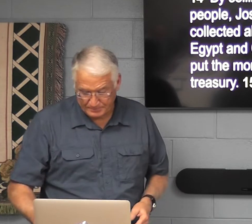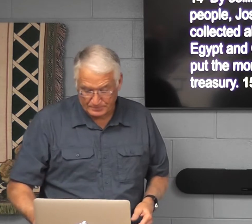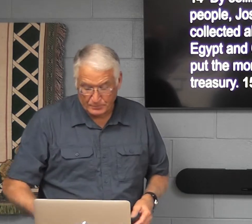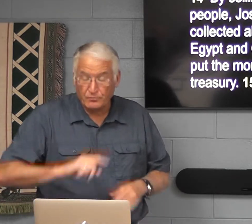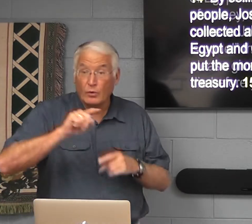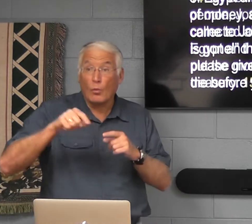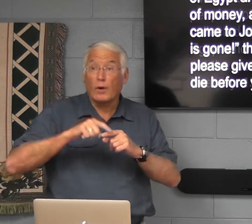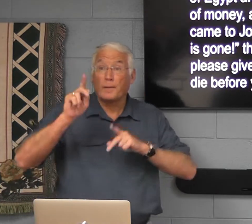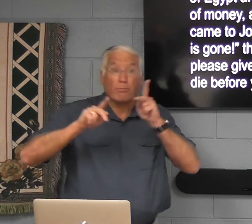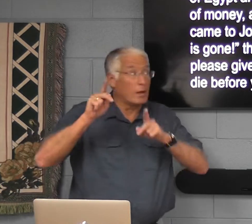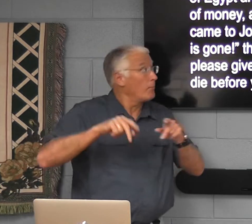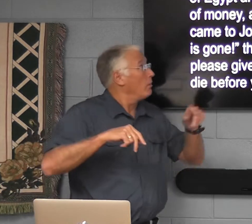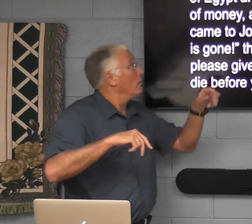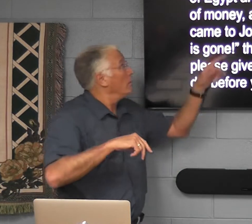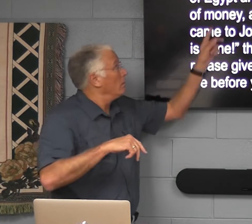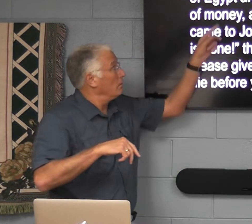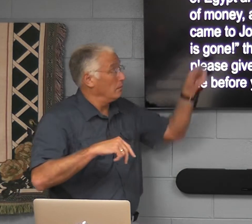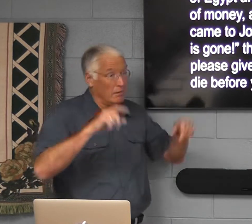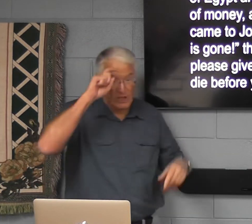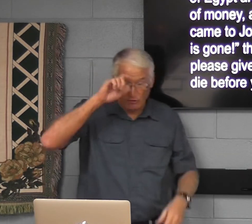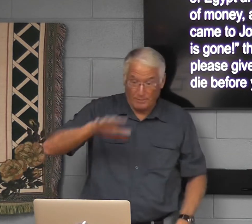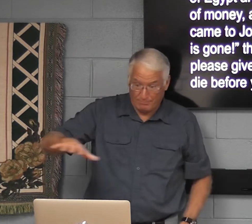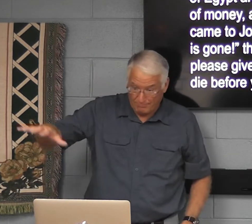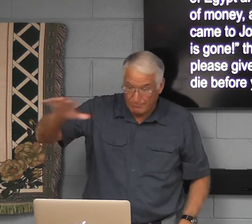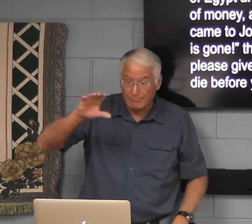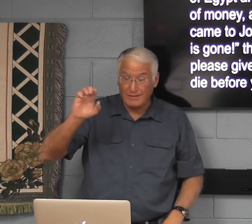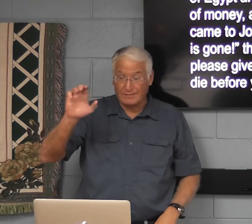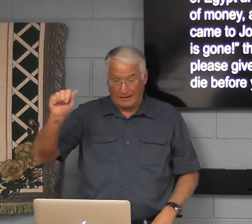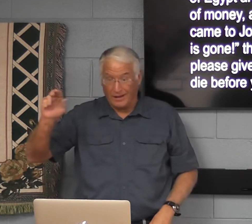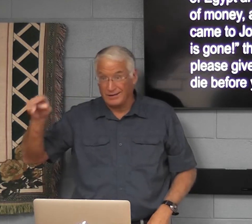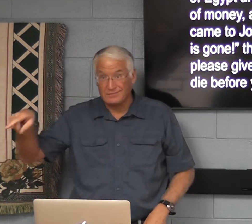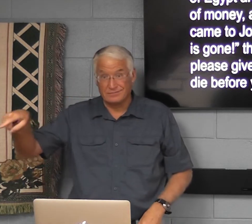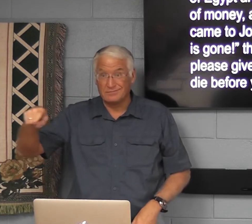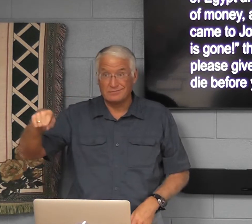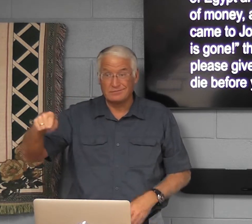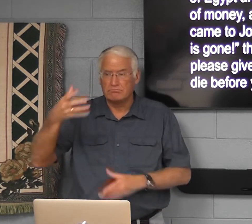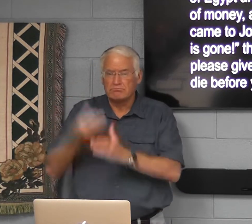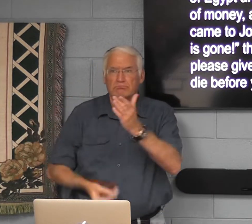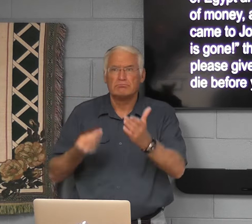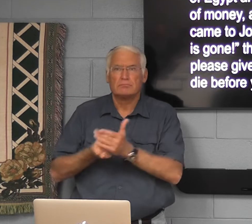And when the people of Egypt and Canaan ran out of money,